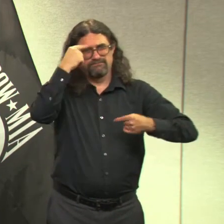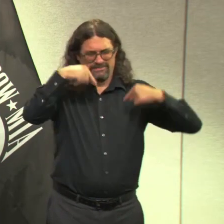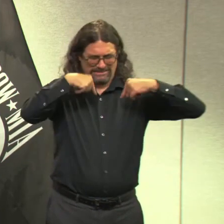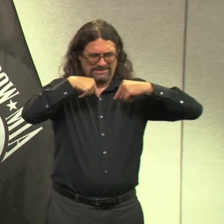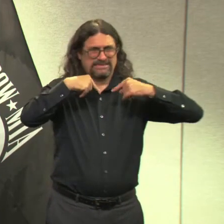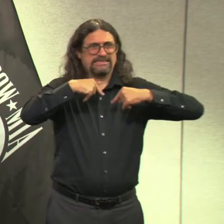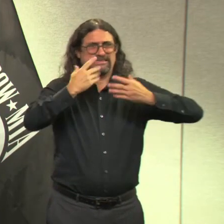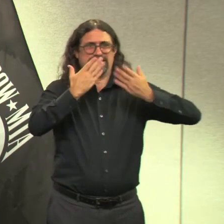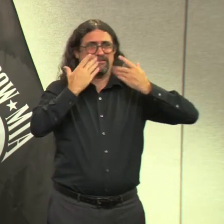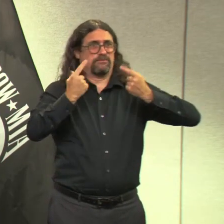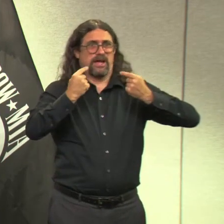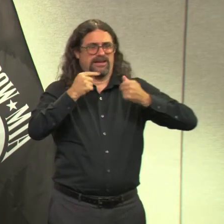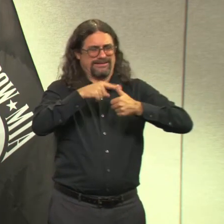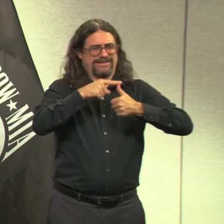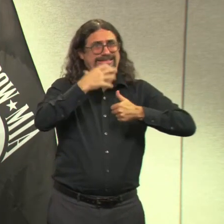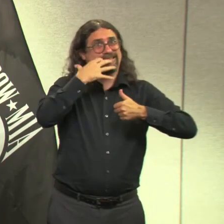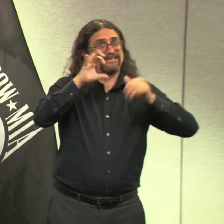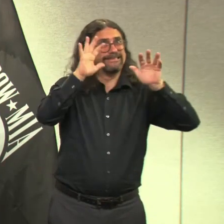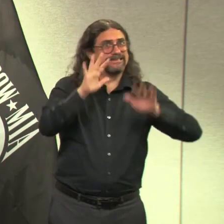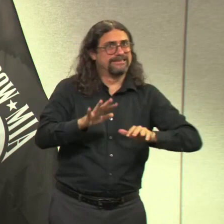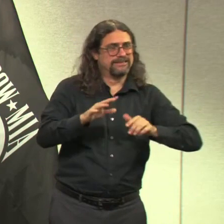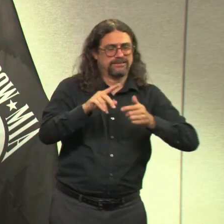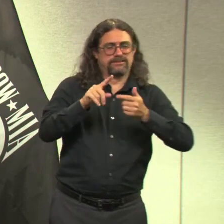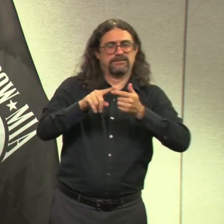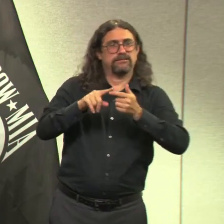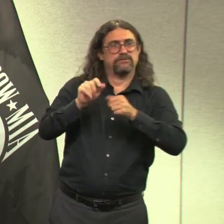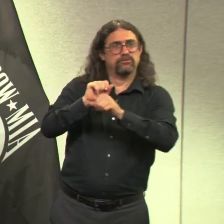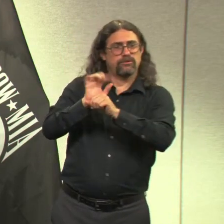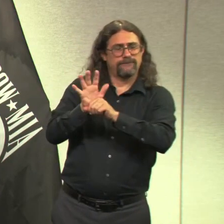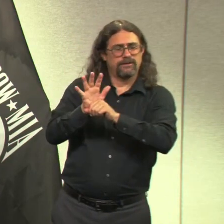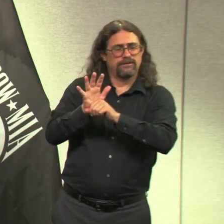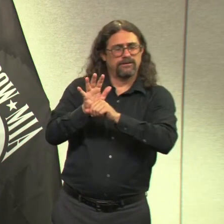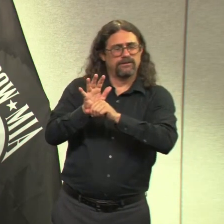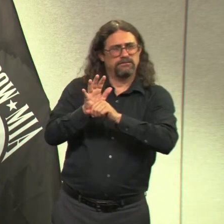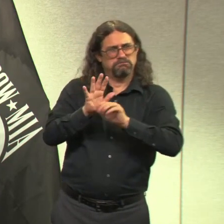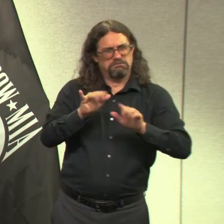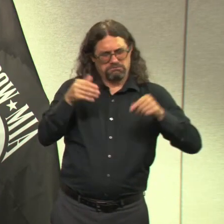That's my focus. There's plenty of time to sort out everything else.